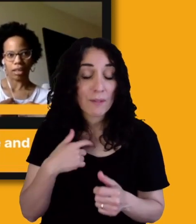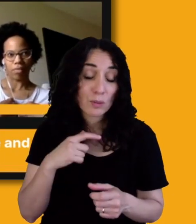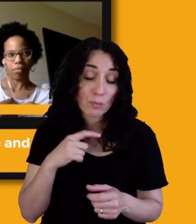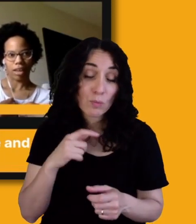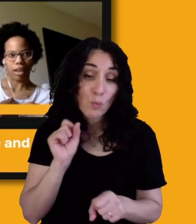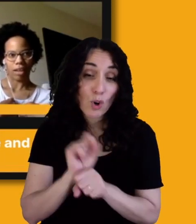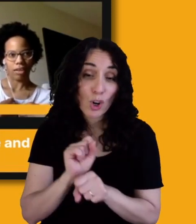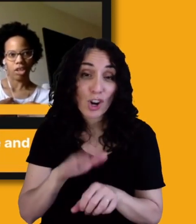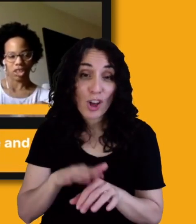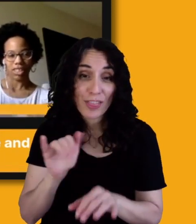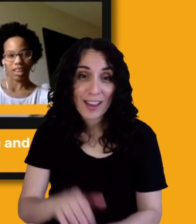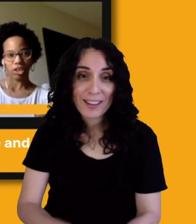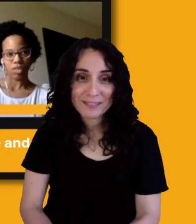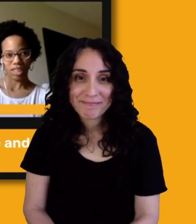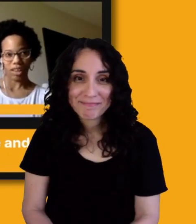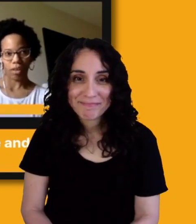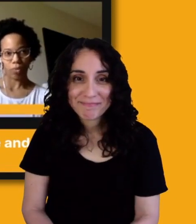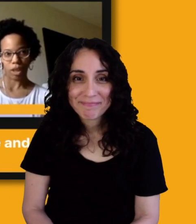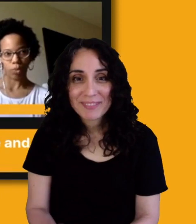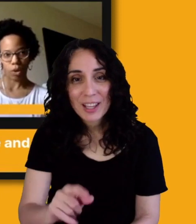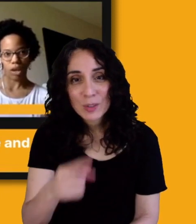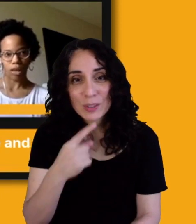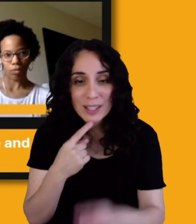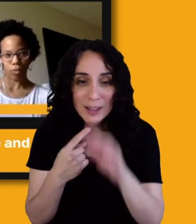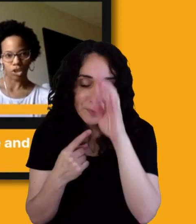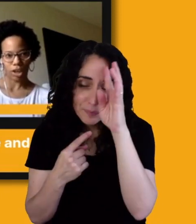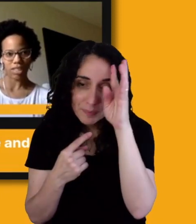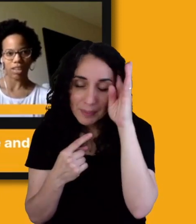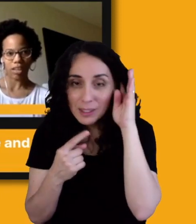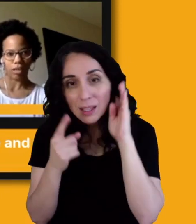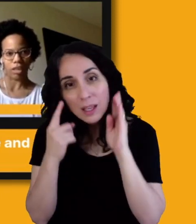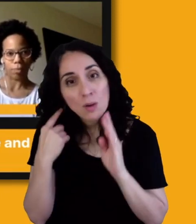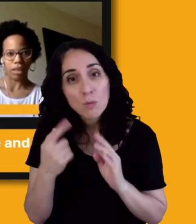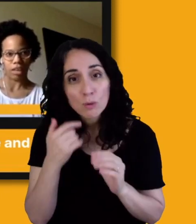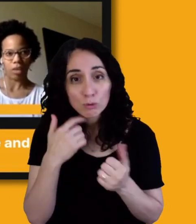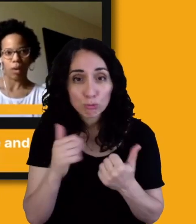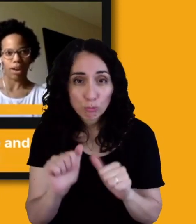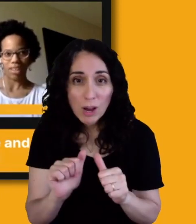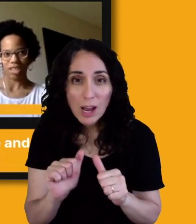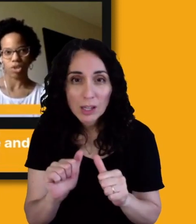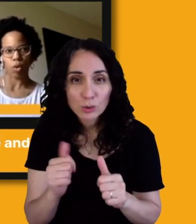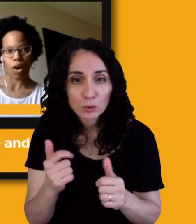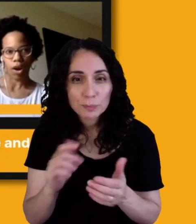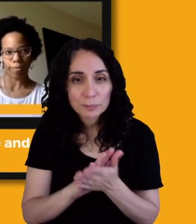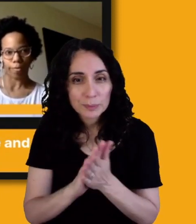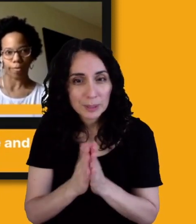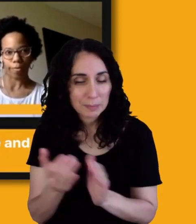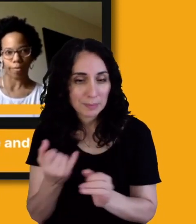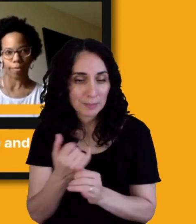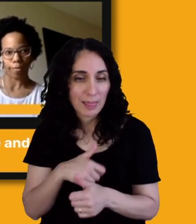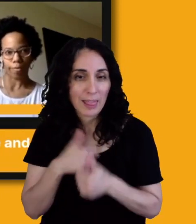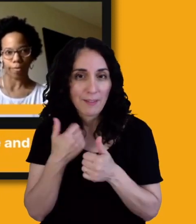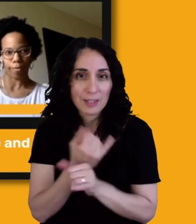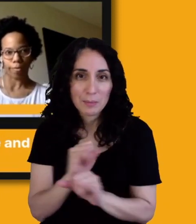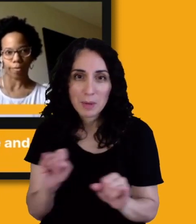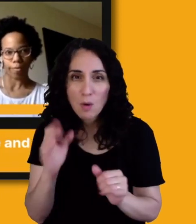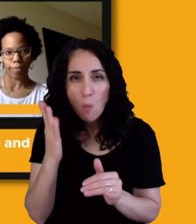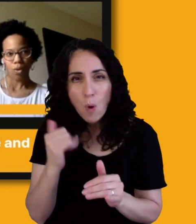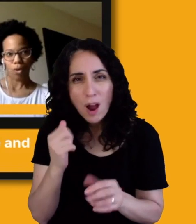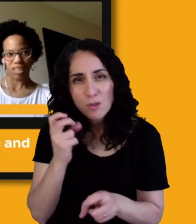that just like you said, if we want, if we're trying to live independent, why is it so hard for us to be able to do that? What does that